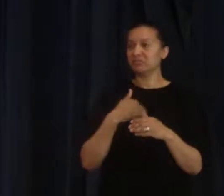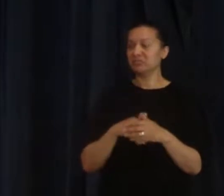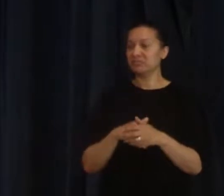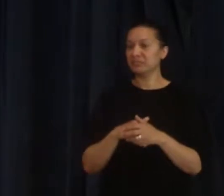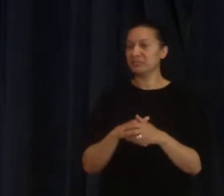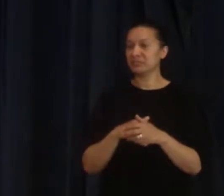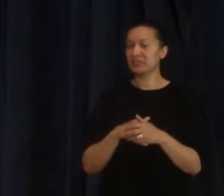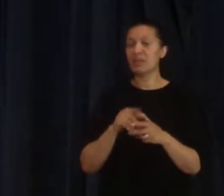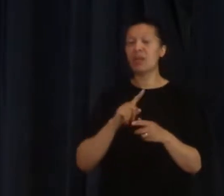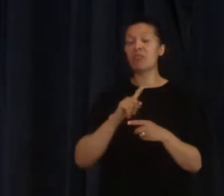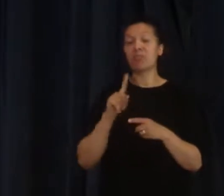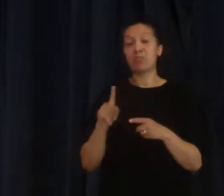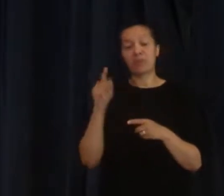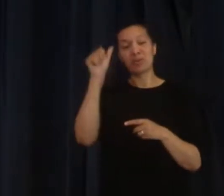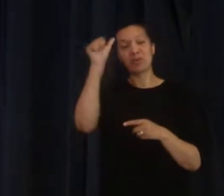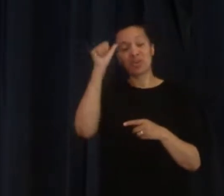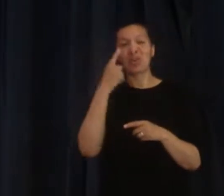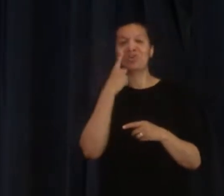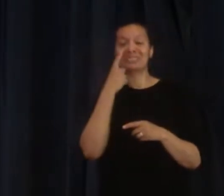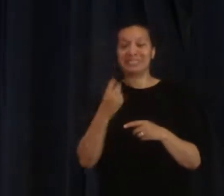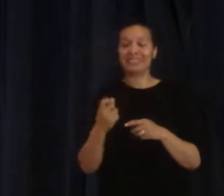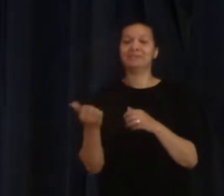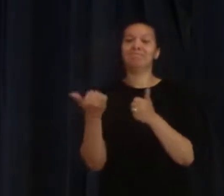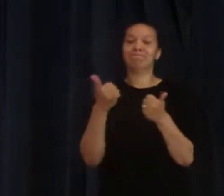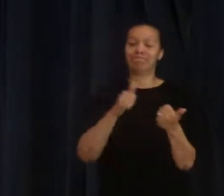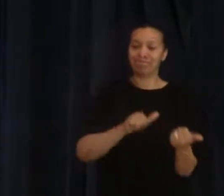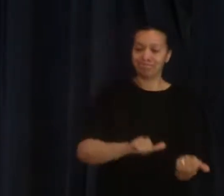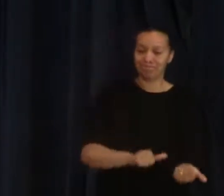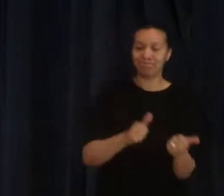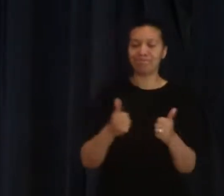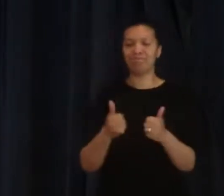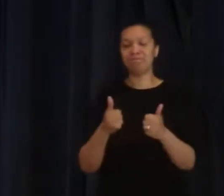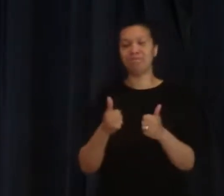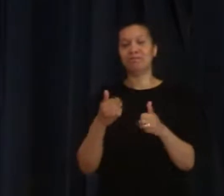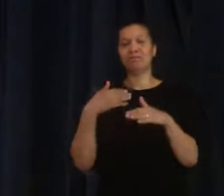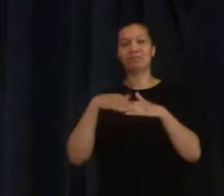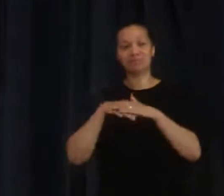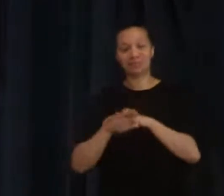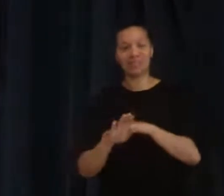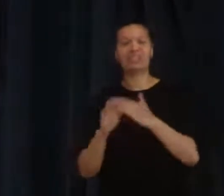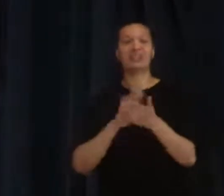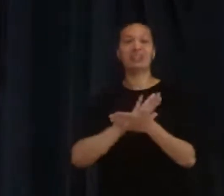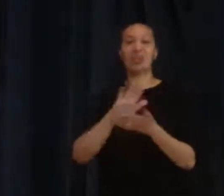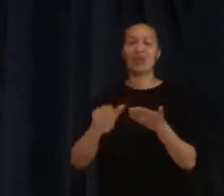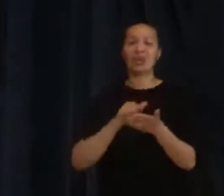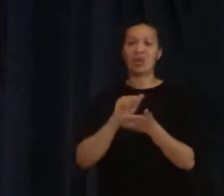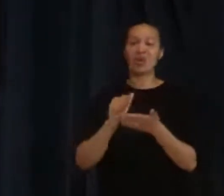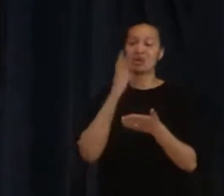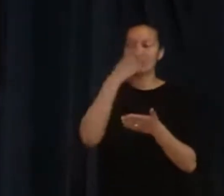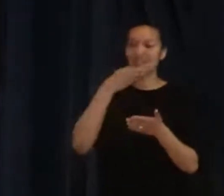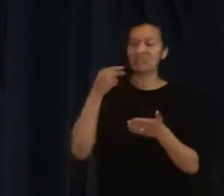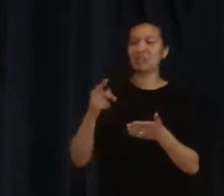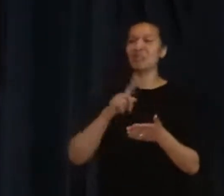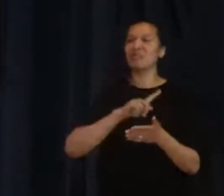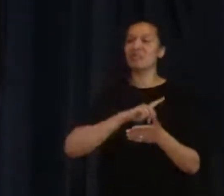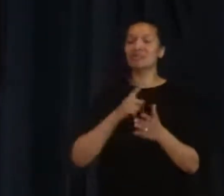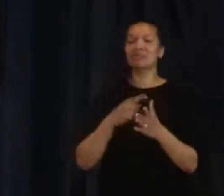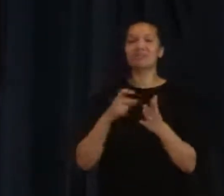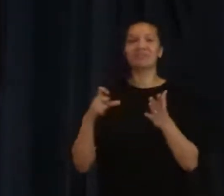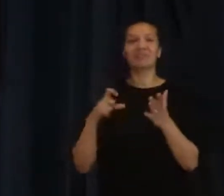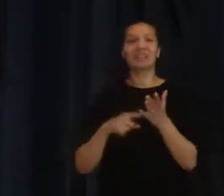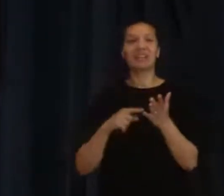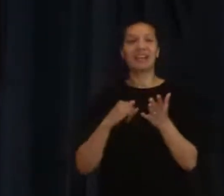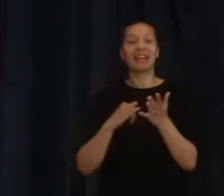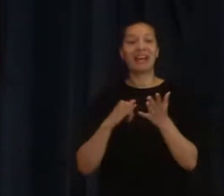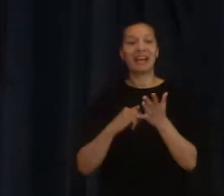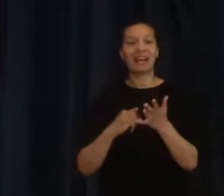But I know that we can be baptized in the Holy Spirit. You see in Acts 8 verses 15-17,